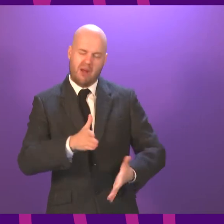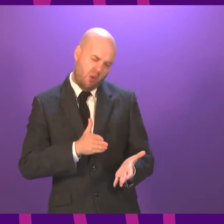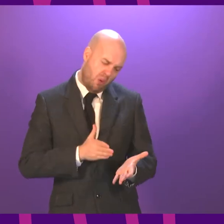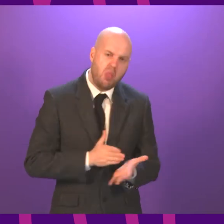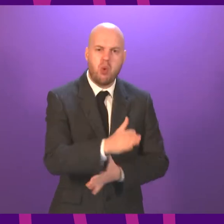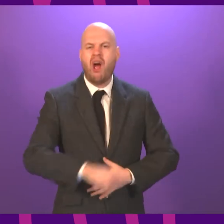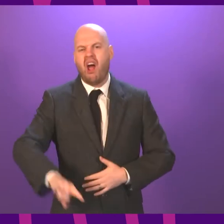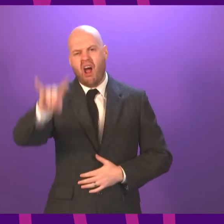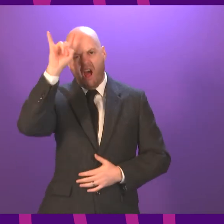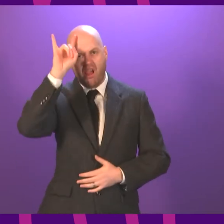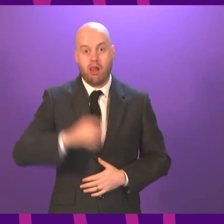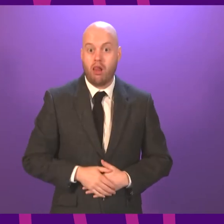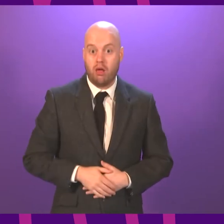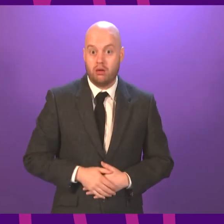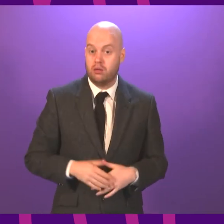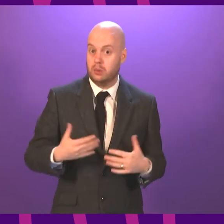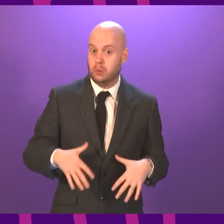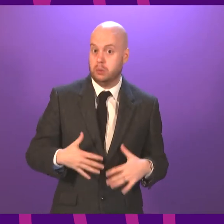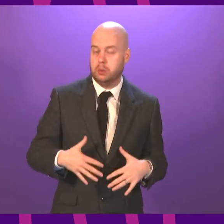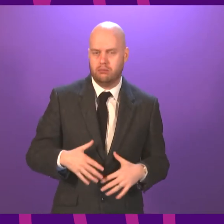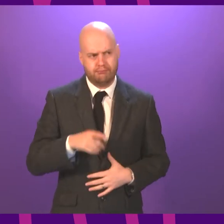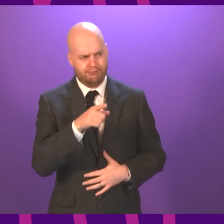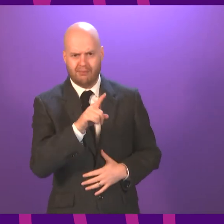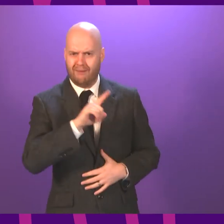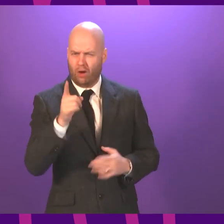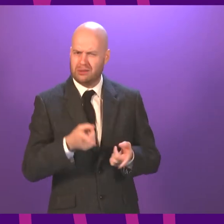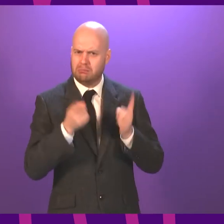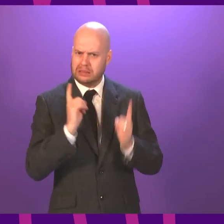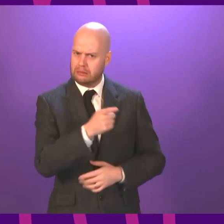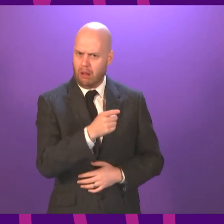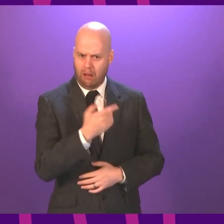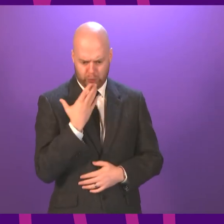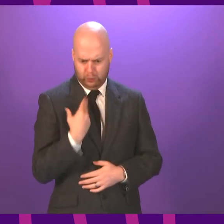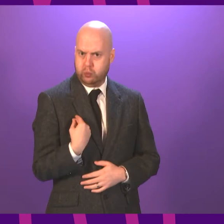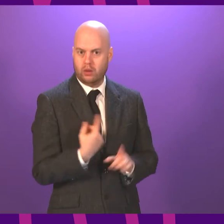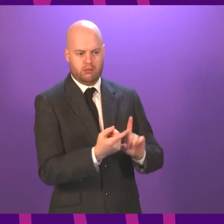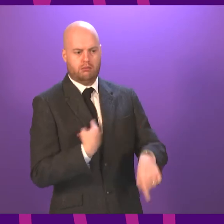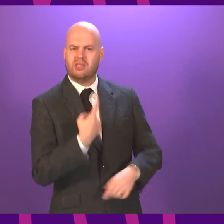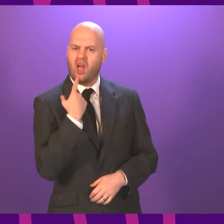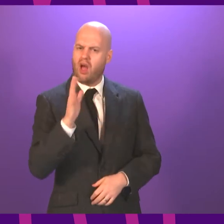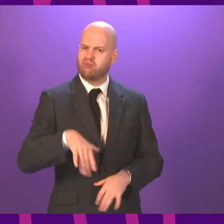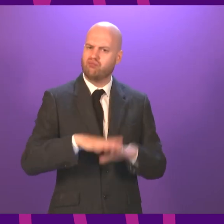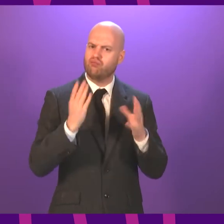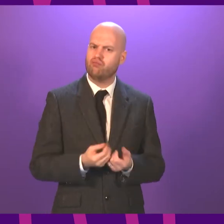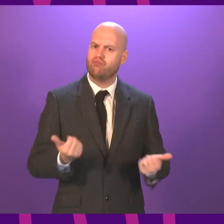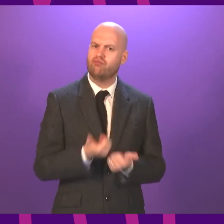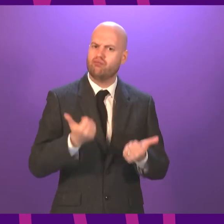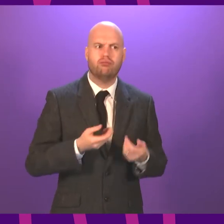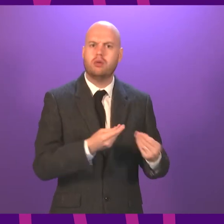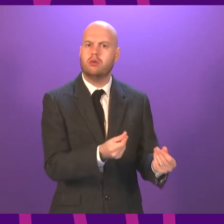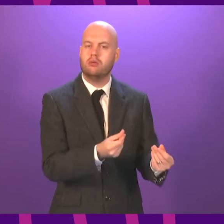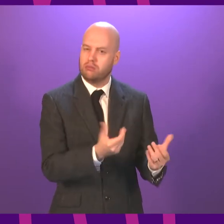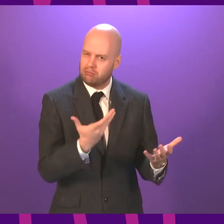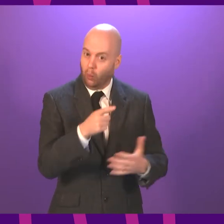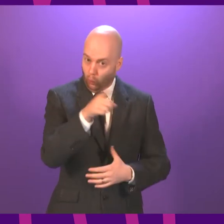all questions clearly on this issue. But does the First Minister agree with Leon Cameron that her Government and the SQA are in